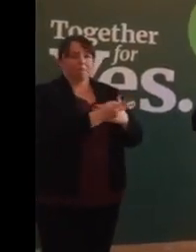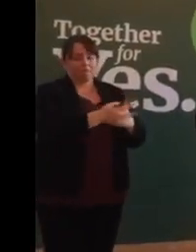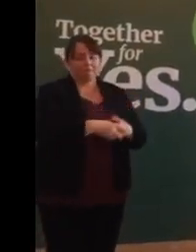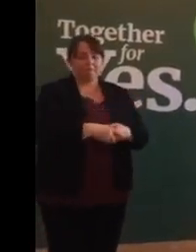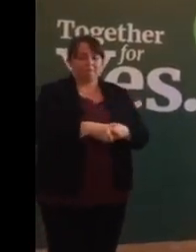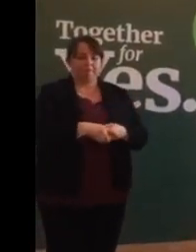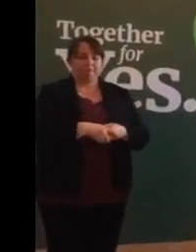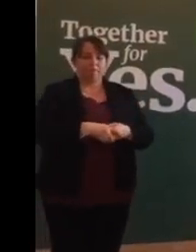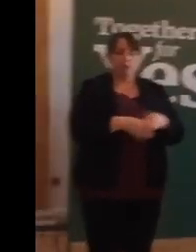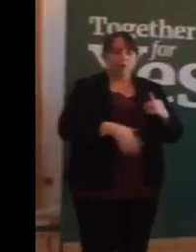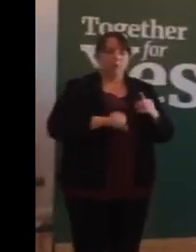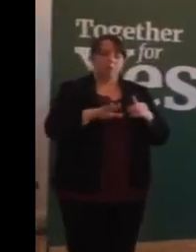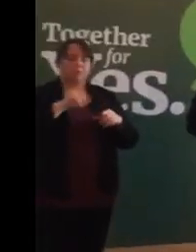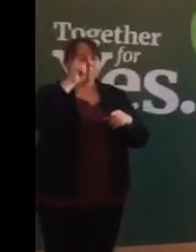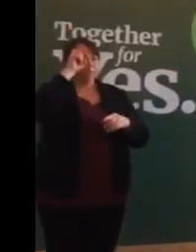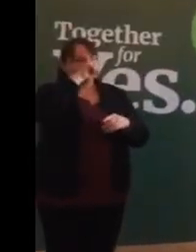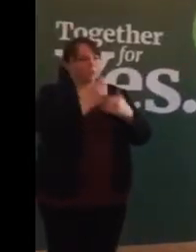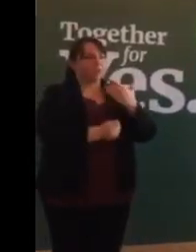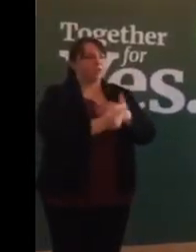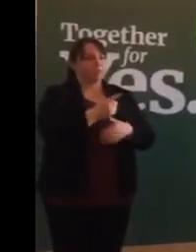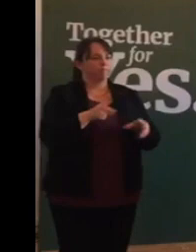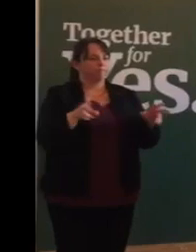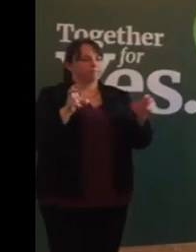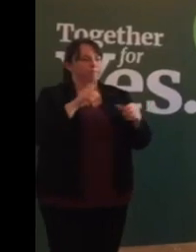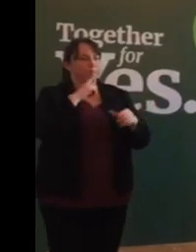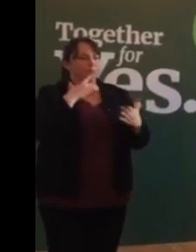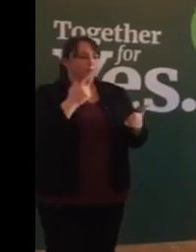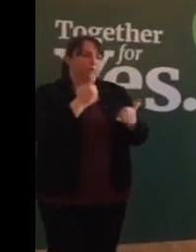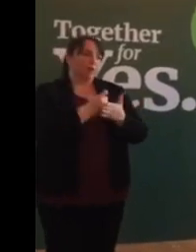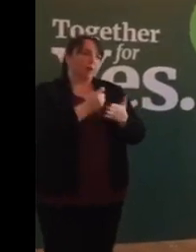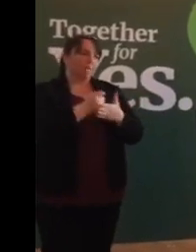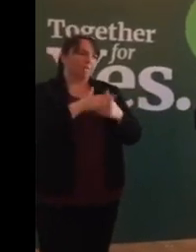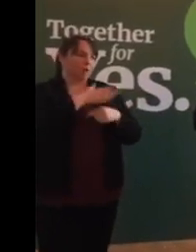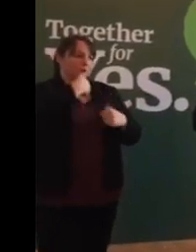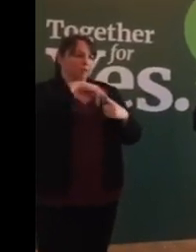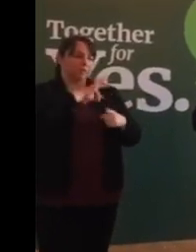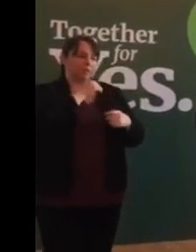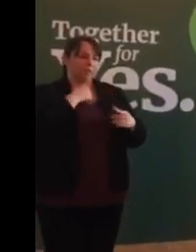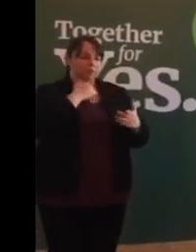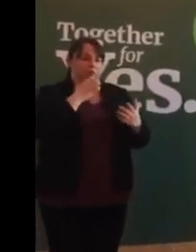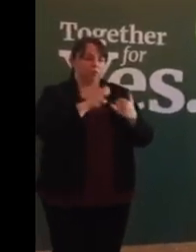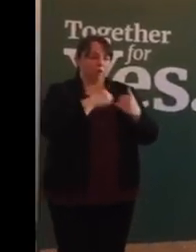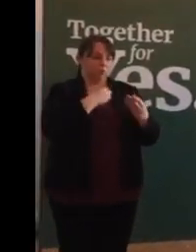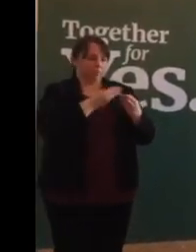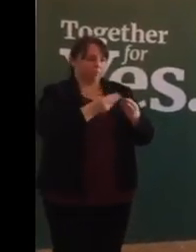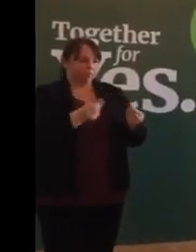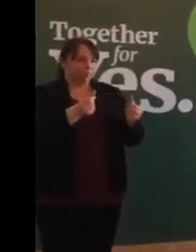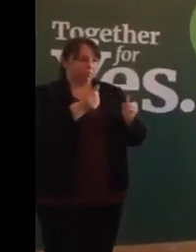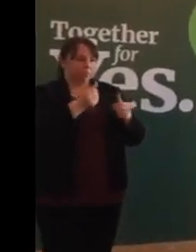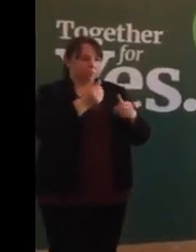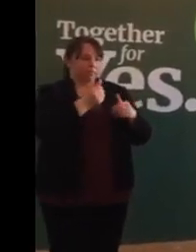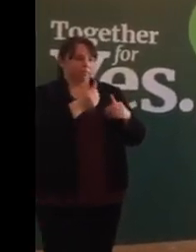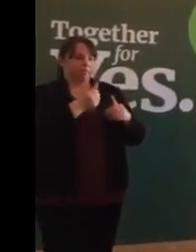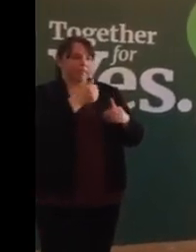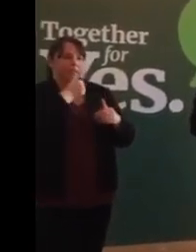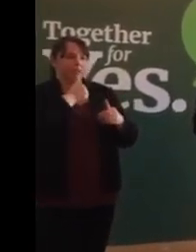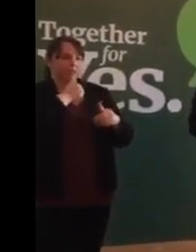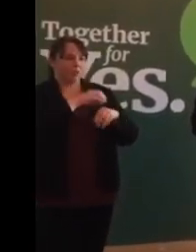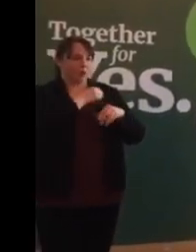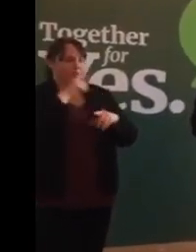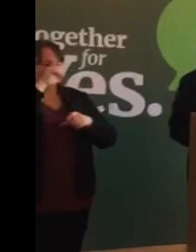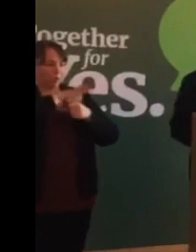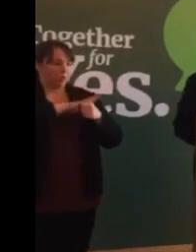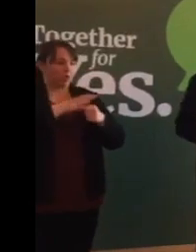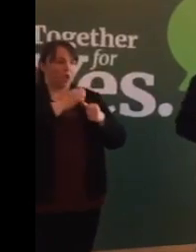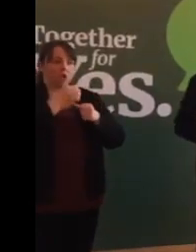Abortion is a difficult issue. However, the time has come for us to deal with it ourselves in Ireland. Every other European country has found a solution which works for them.